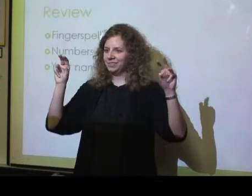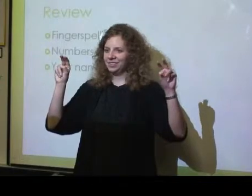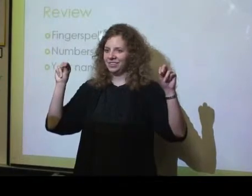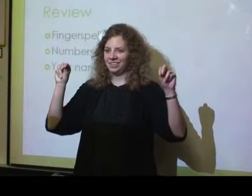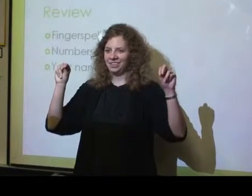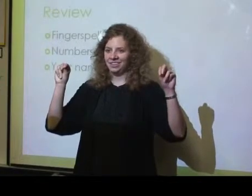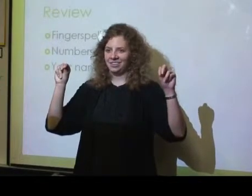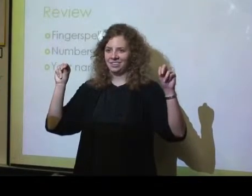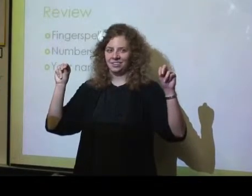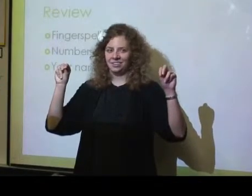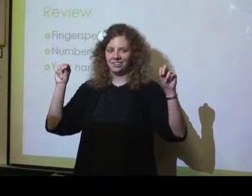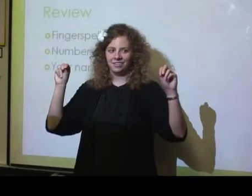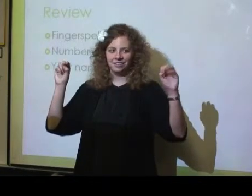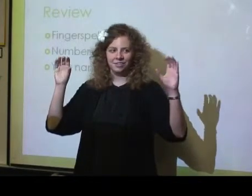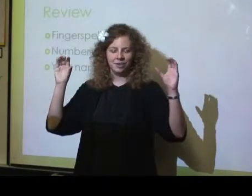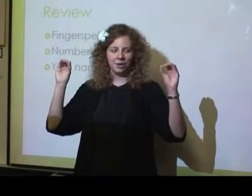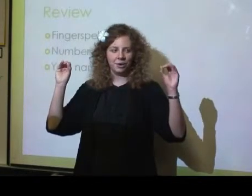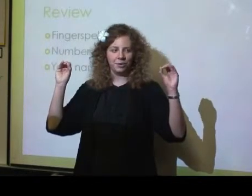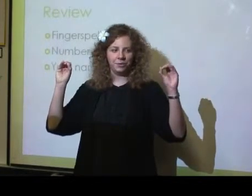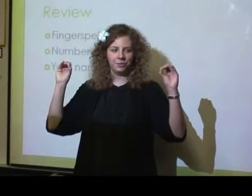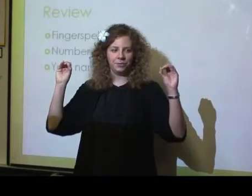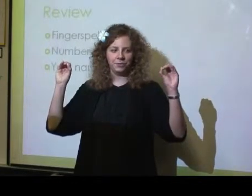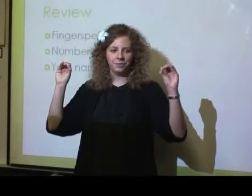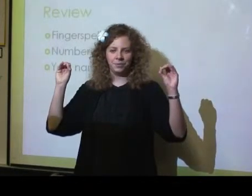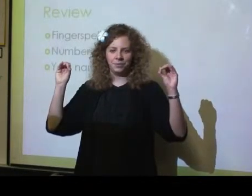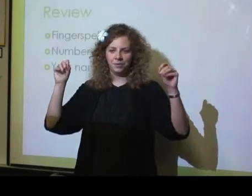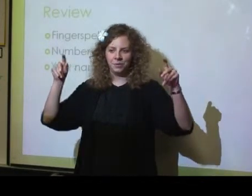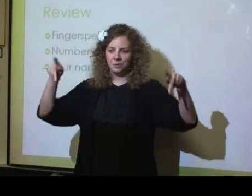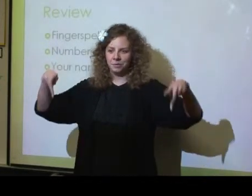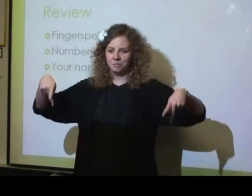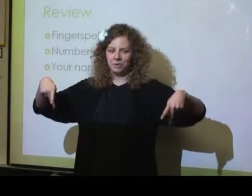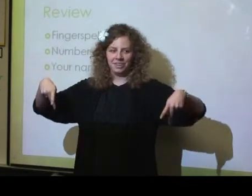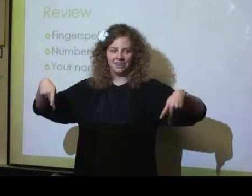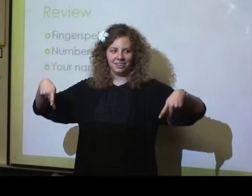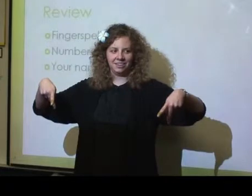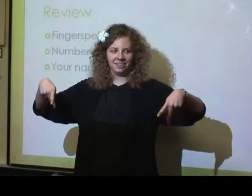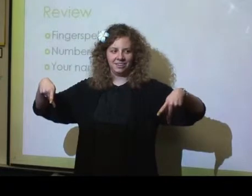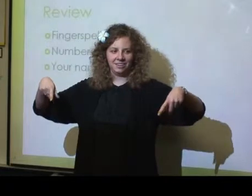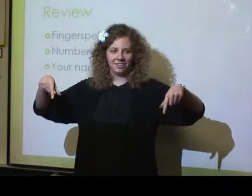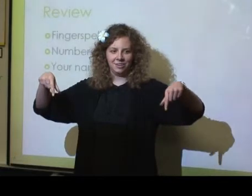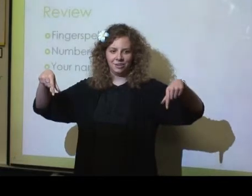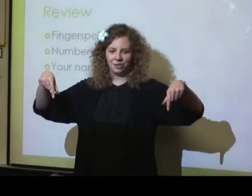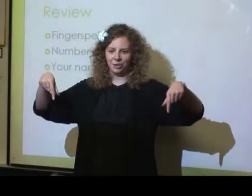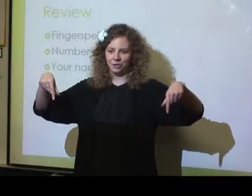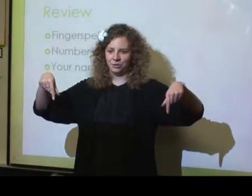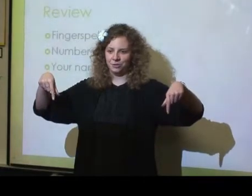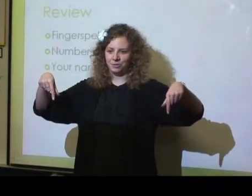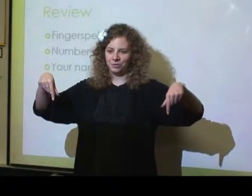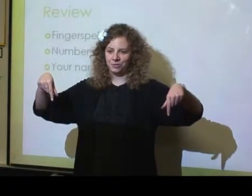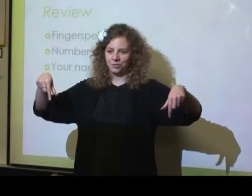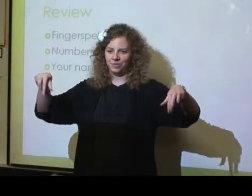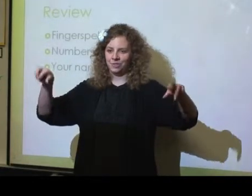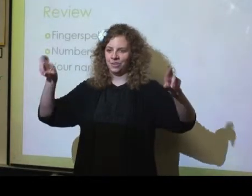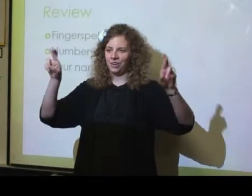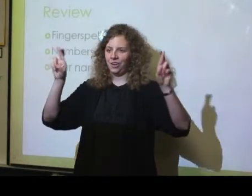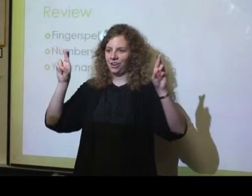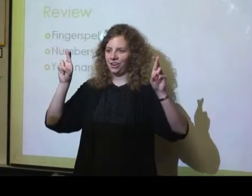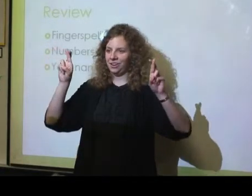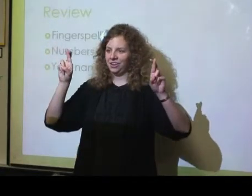N. O. P. Q. R.